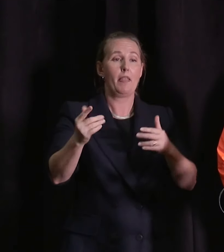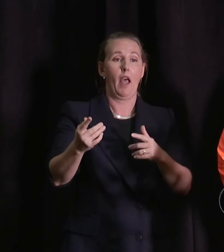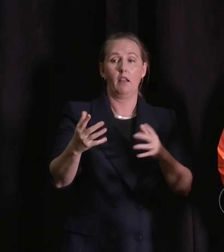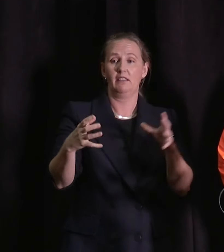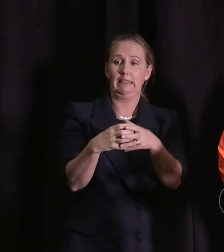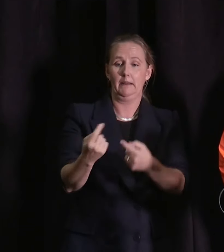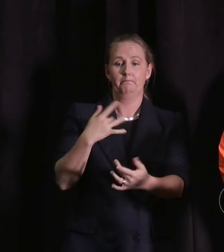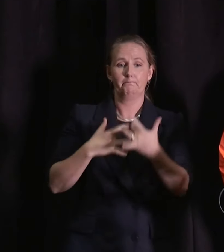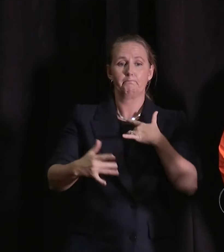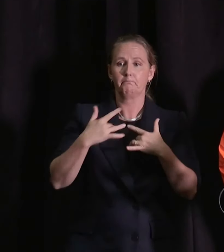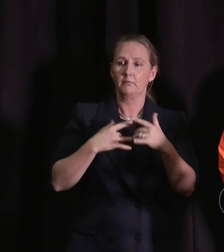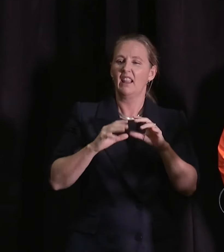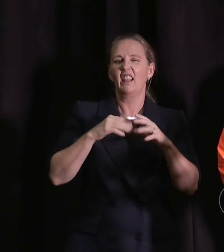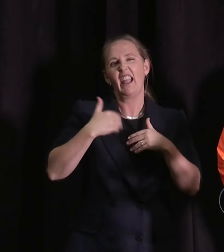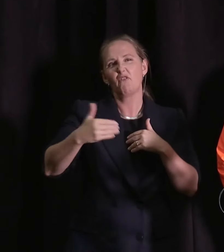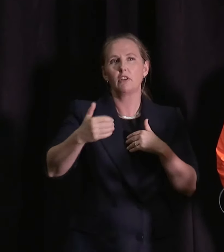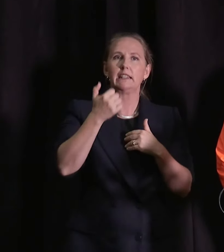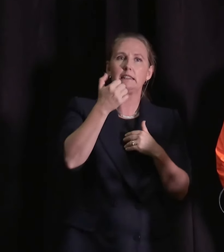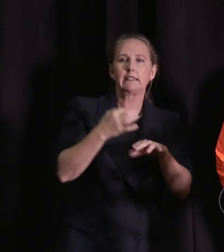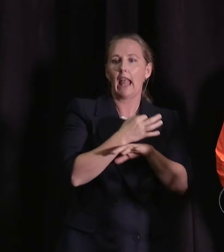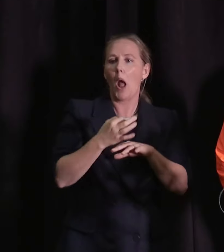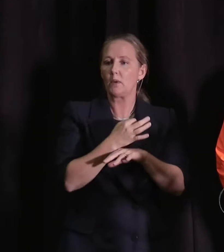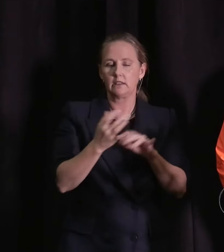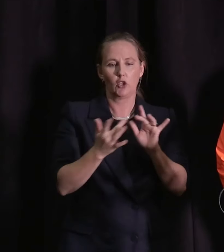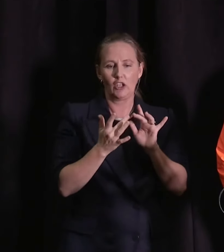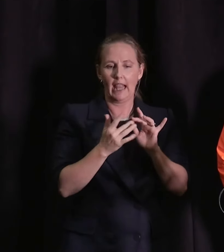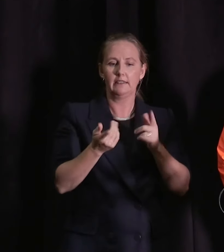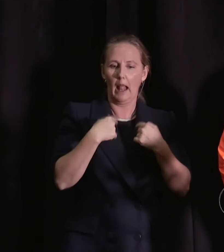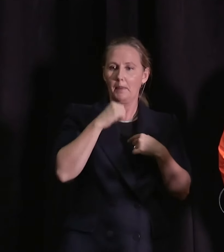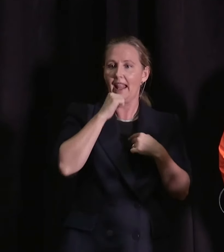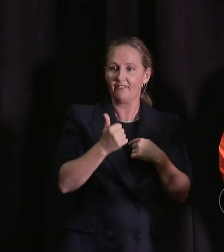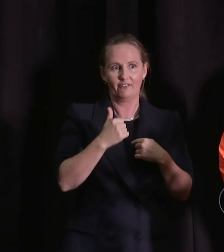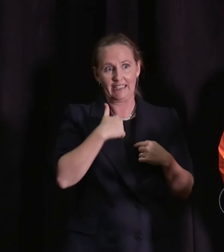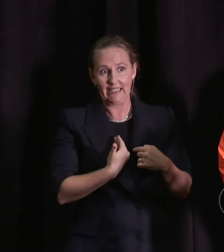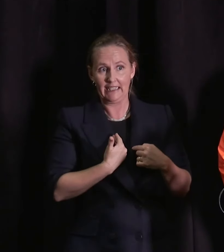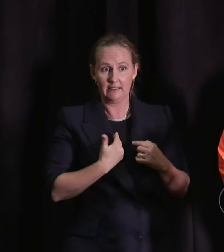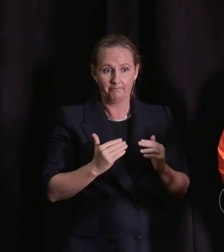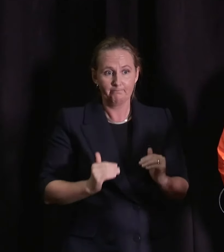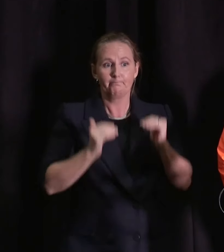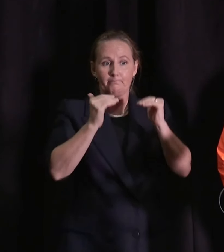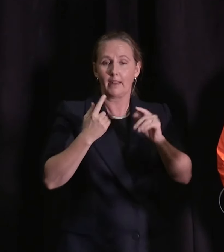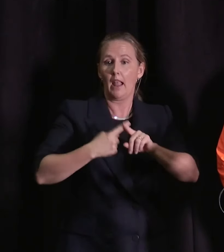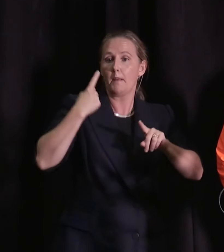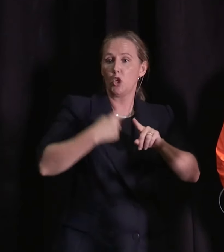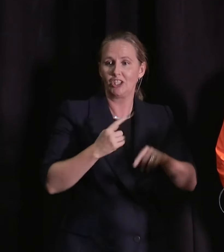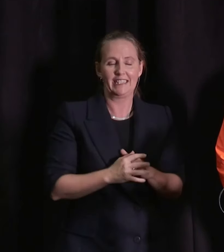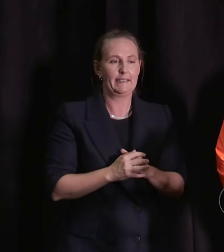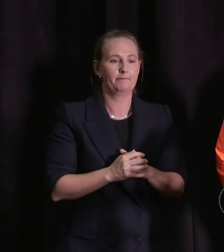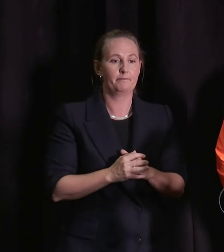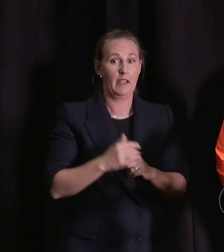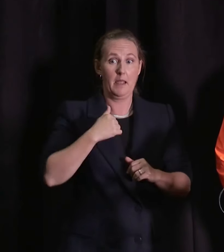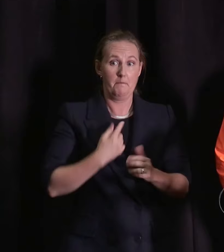whether a state of national emergency was going to be required. And I got up reasonably early this morning again to try and assess the damage.